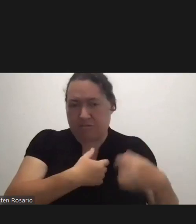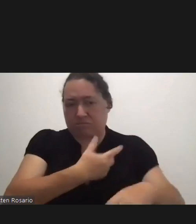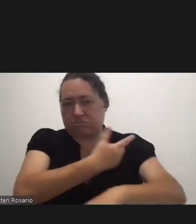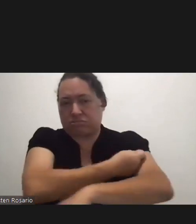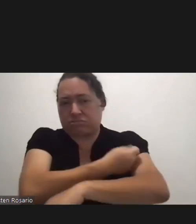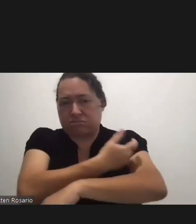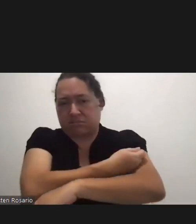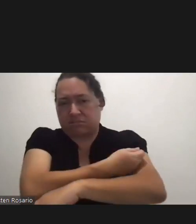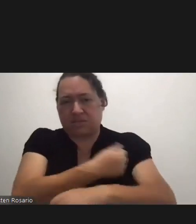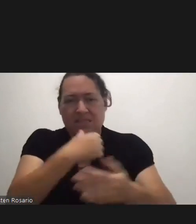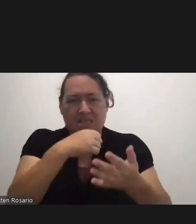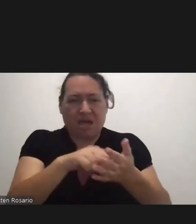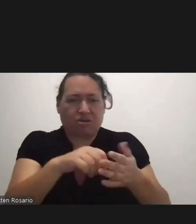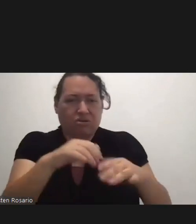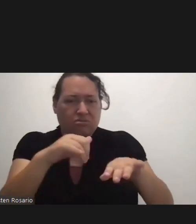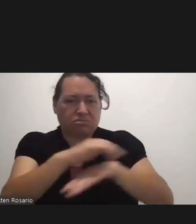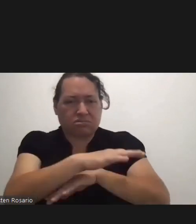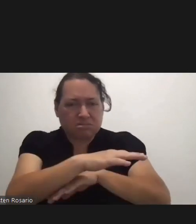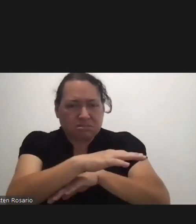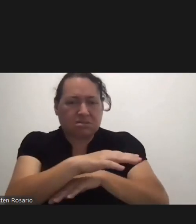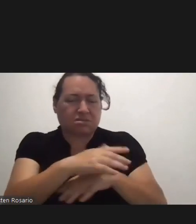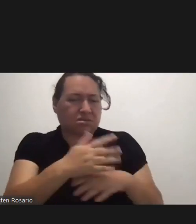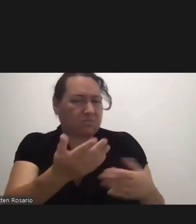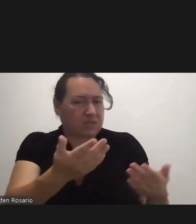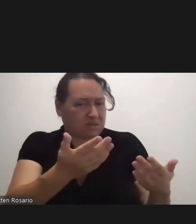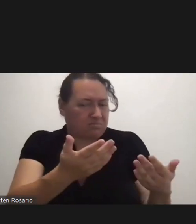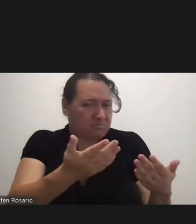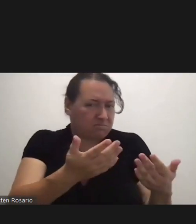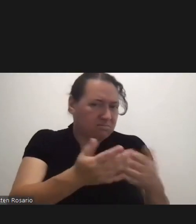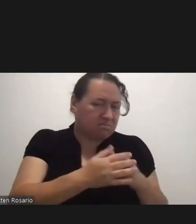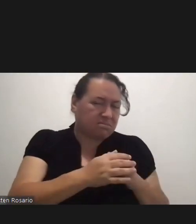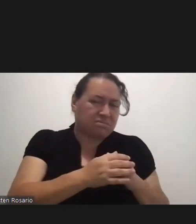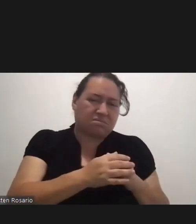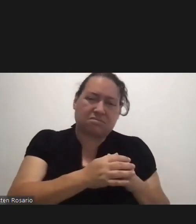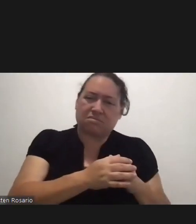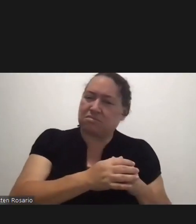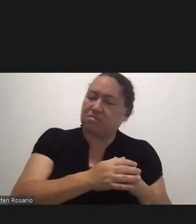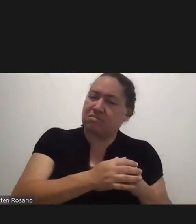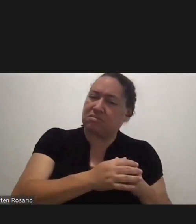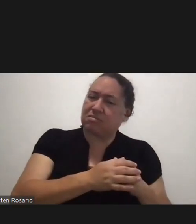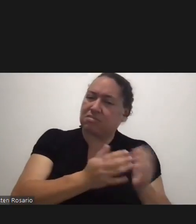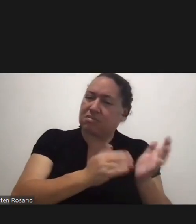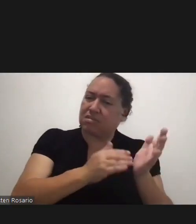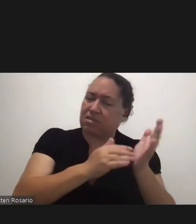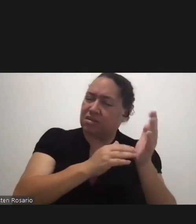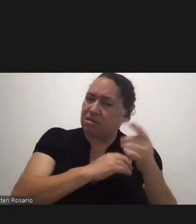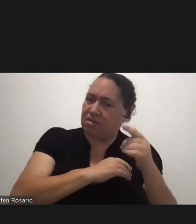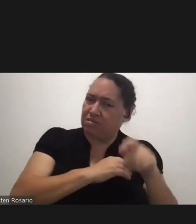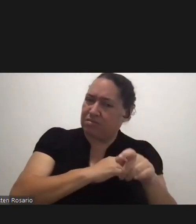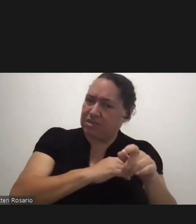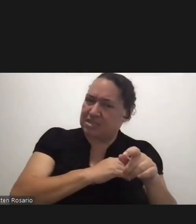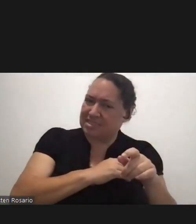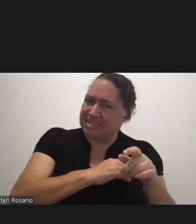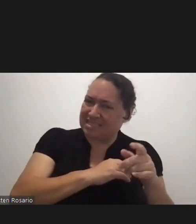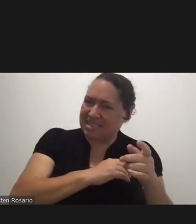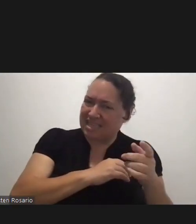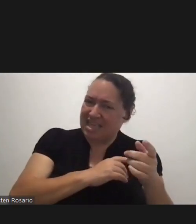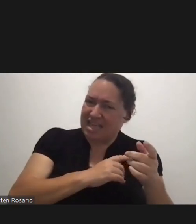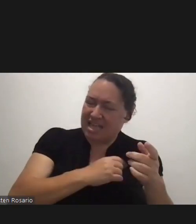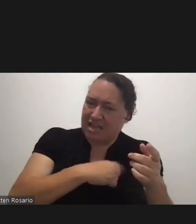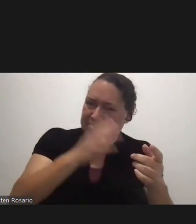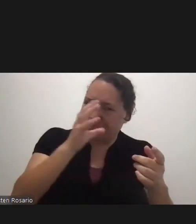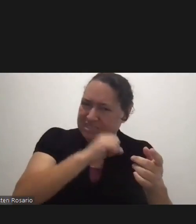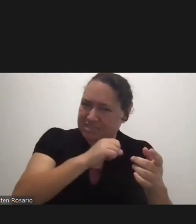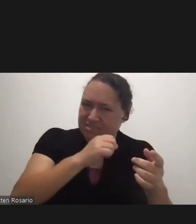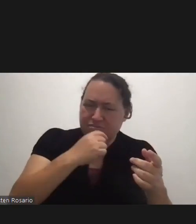Letter Than A TBC Doctor I Must Have A Doppler Ganger Out There Because I Was Not On The Radio This Morning Nor Did I